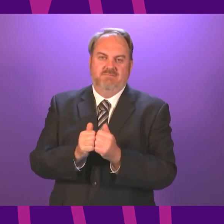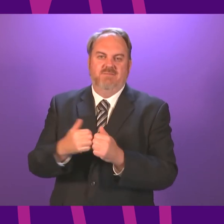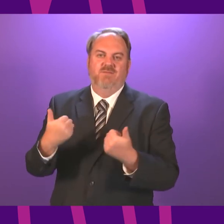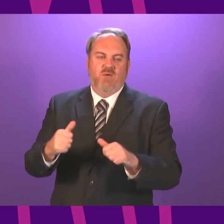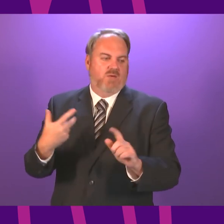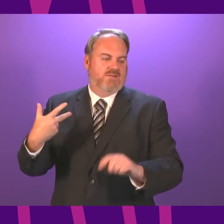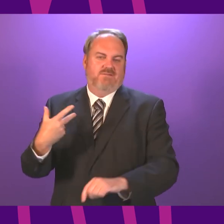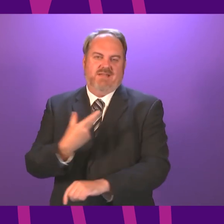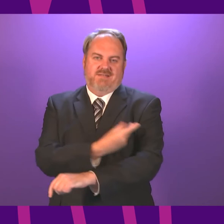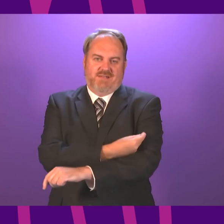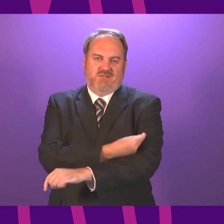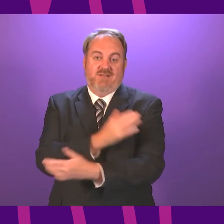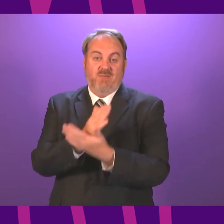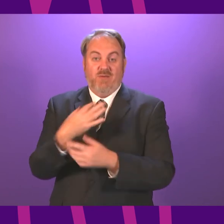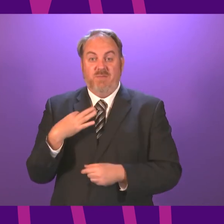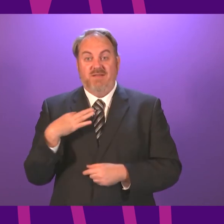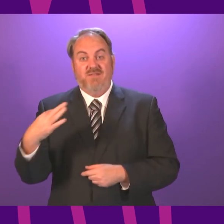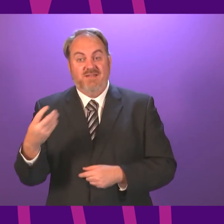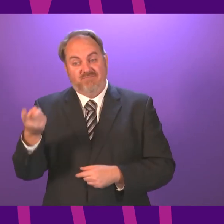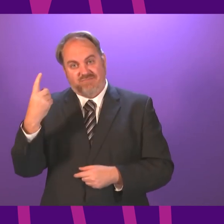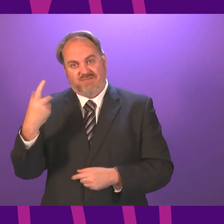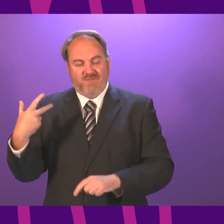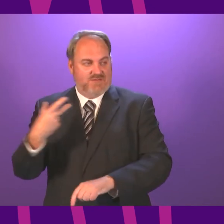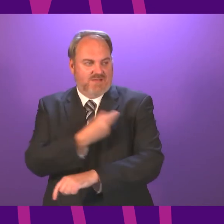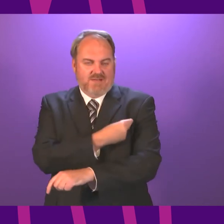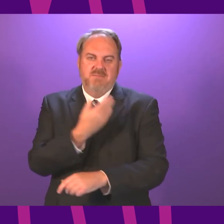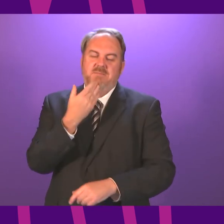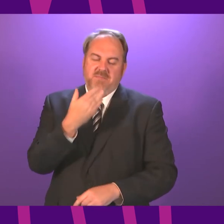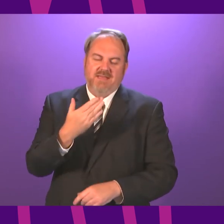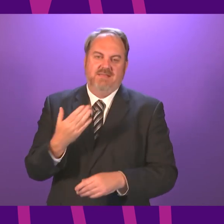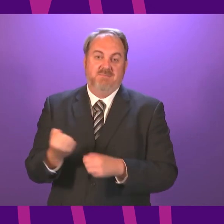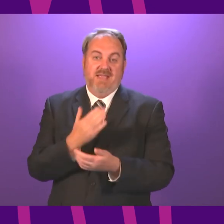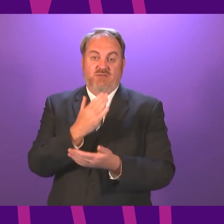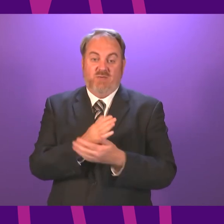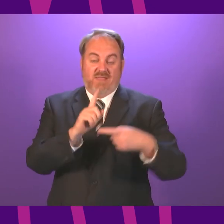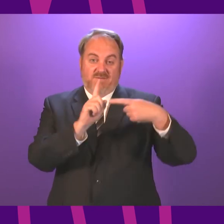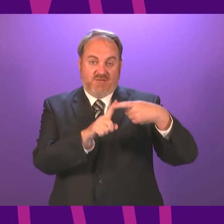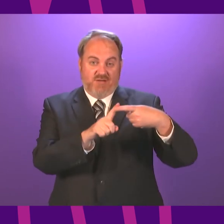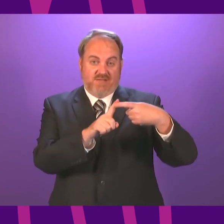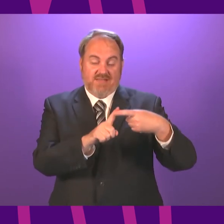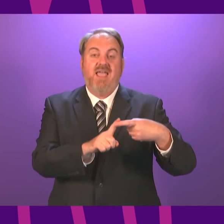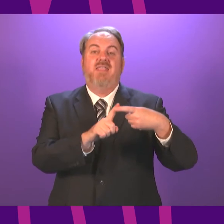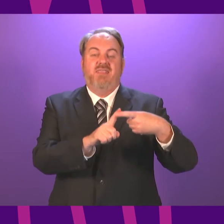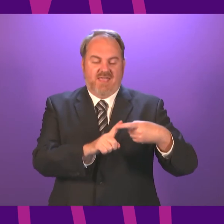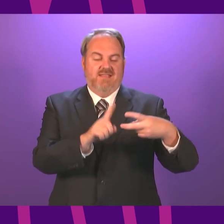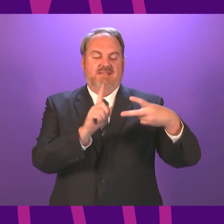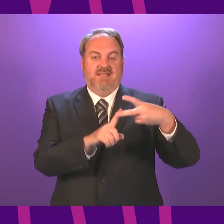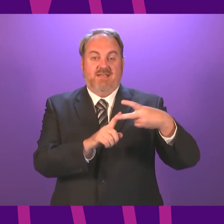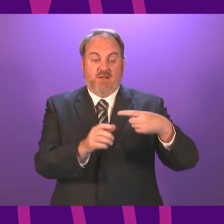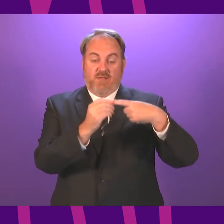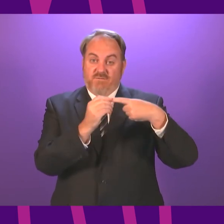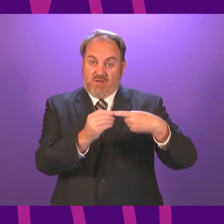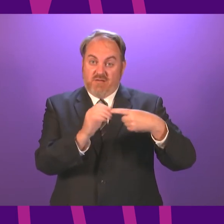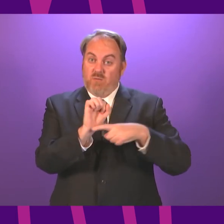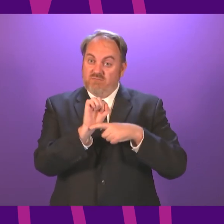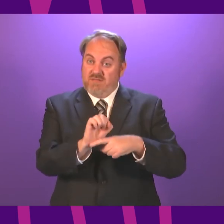when you are invited to an appointment, and particularly to get the second dose. We know that the first dose of vaccine gives some protection, but it is the